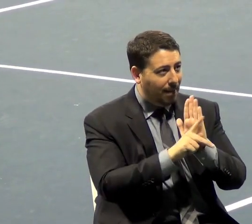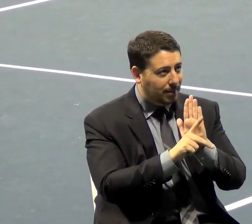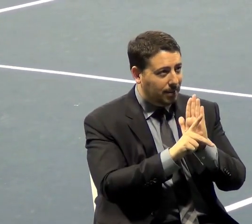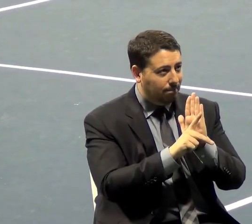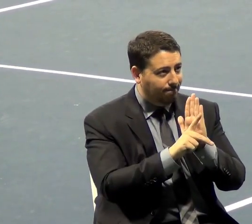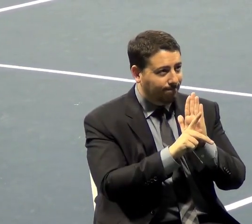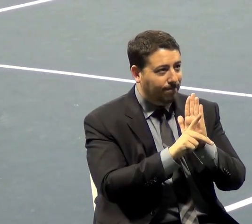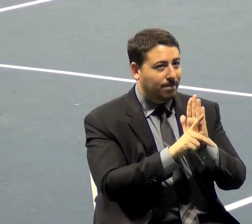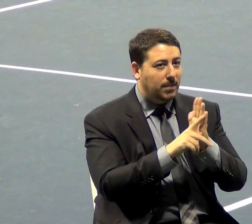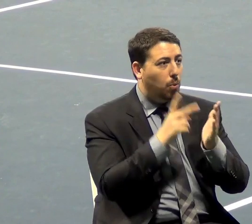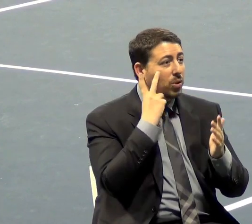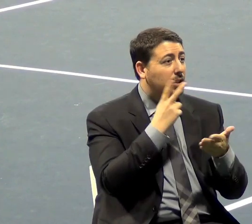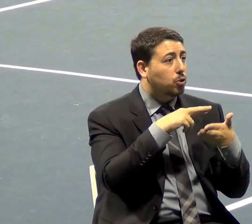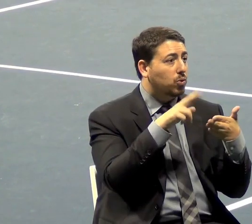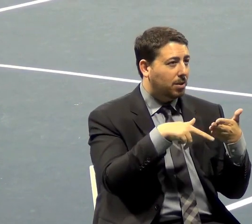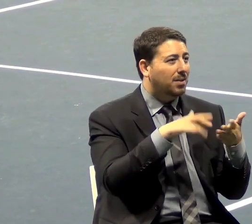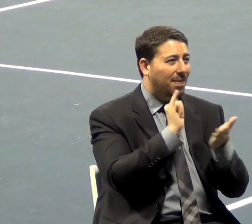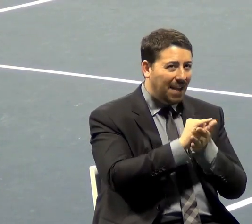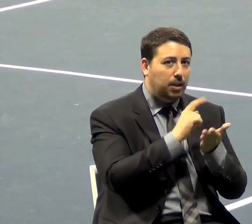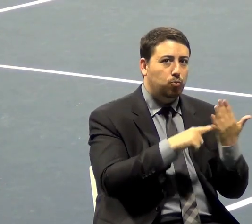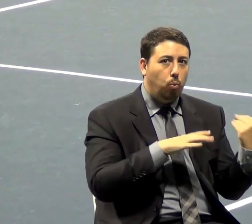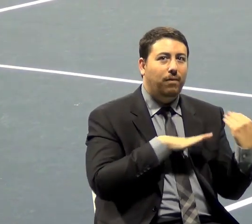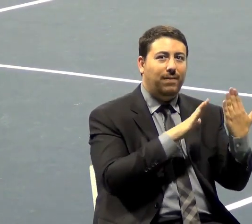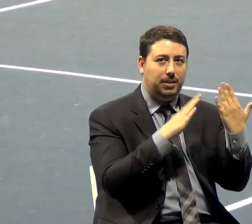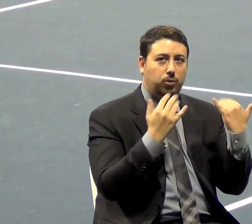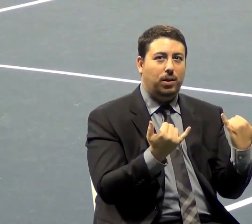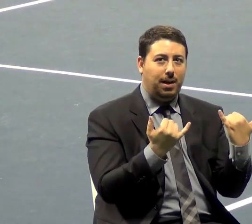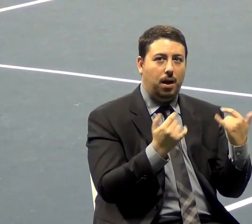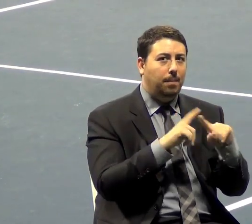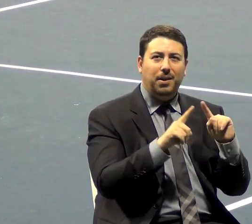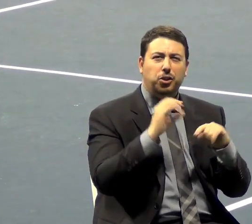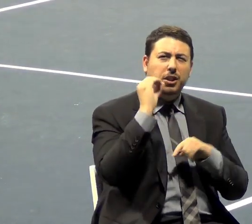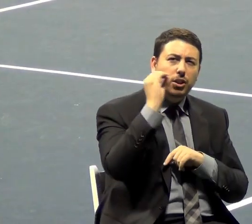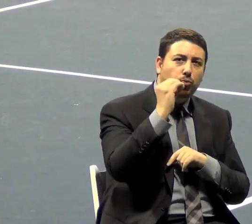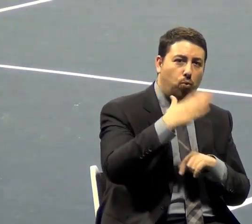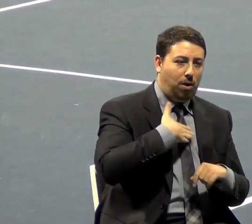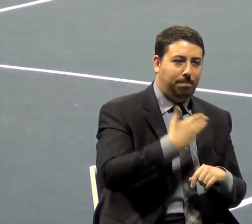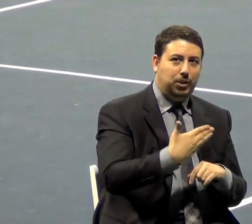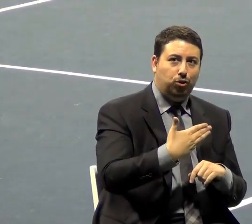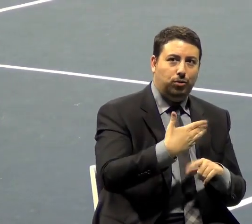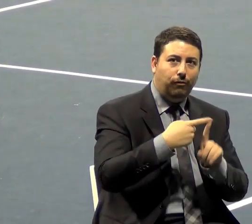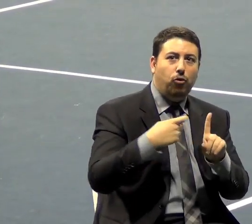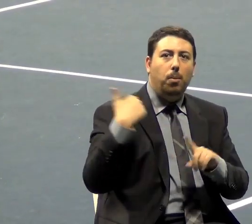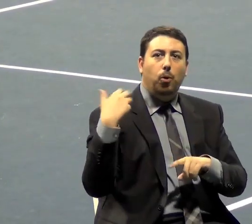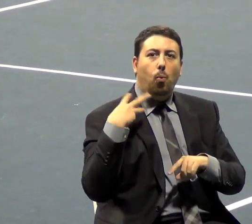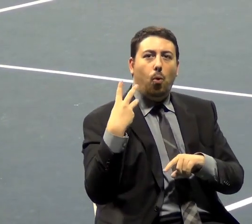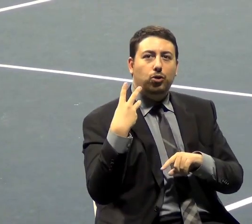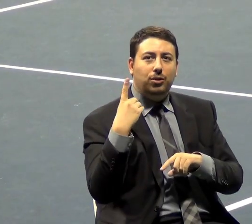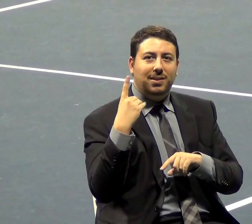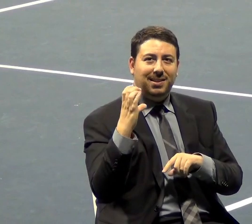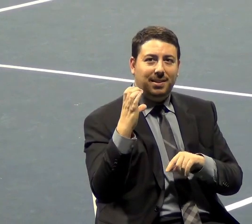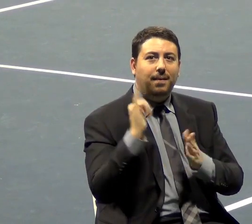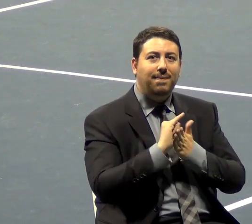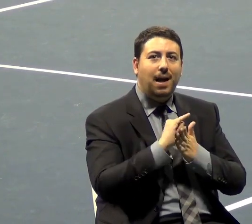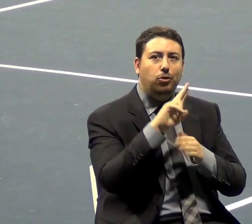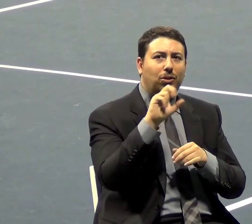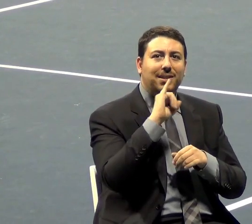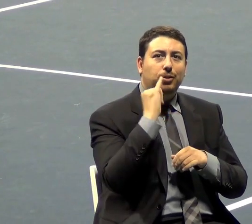what we're facing up to. But there's no admission now in Washington that the country's broke. So we have been